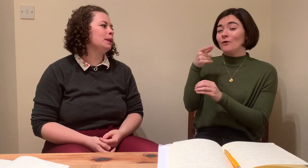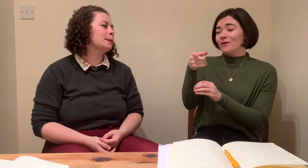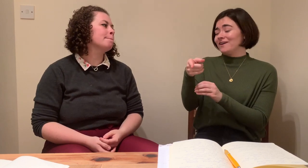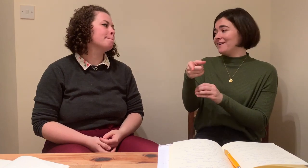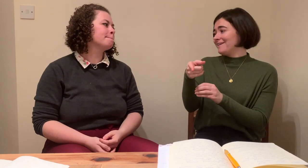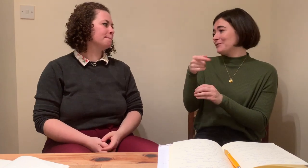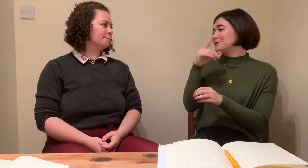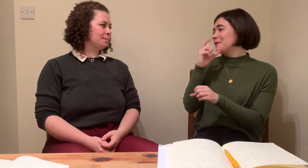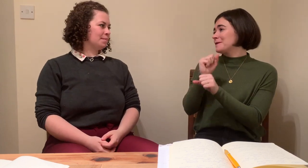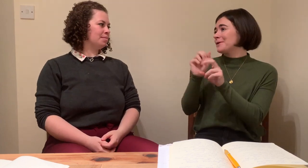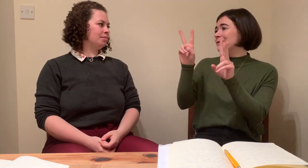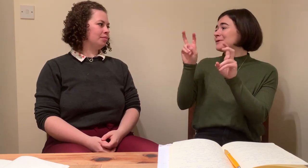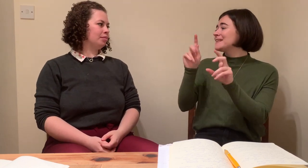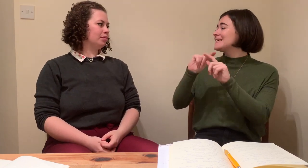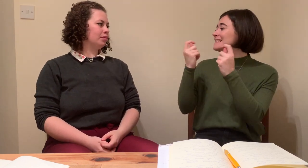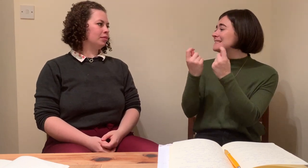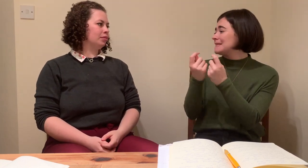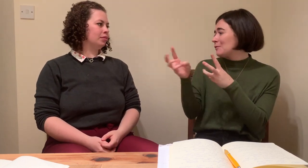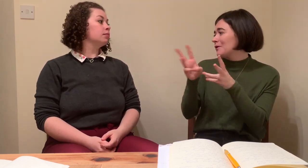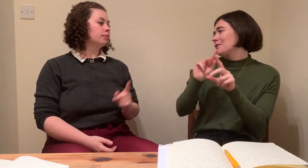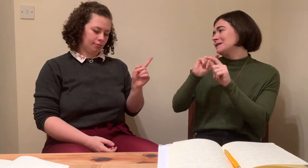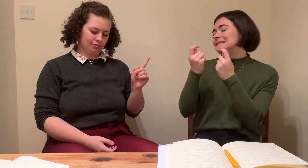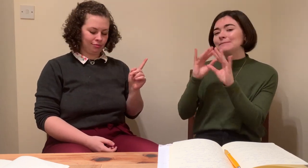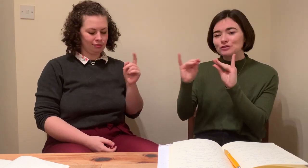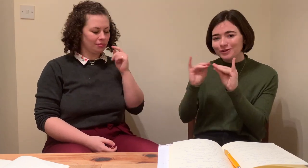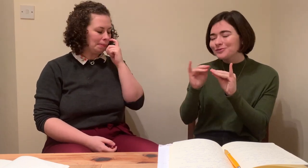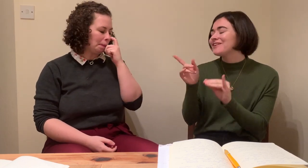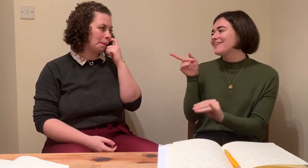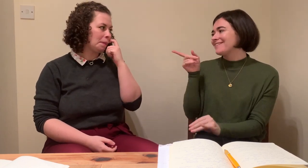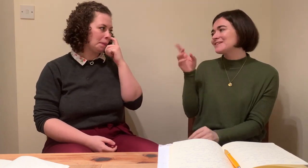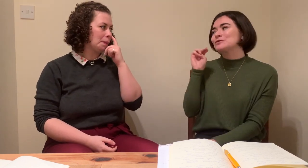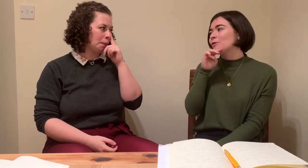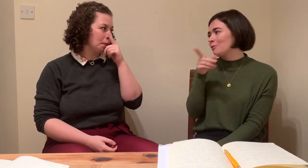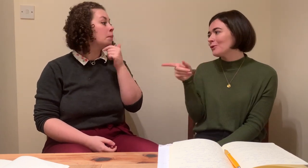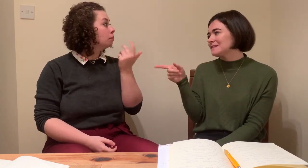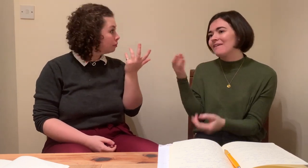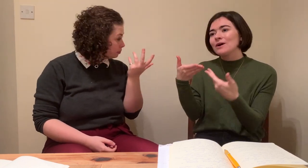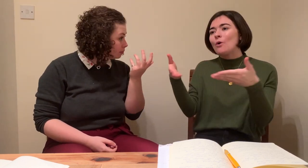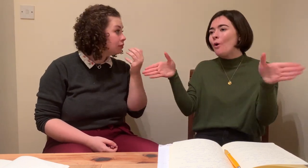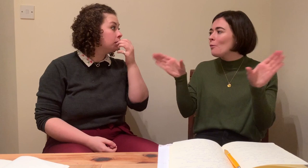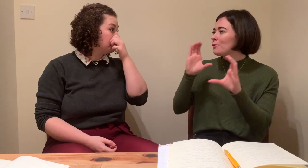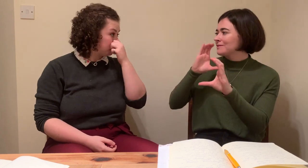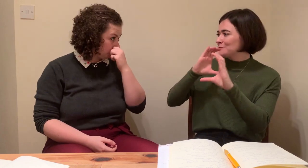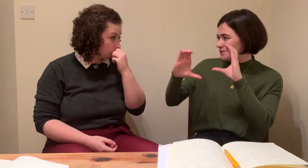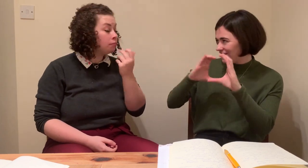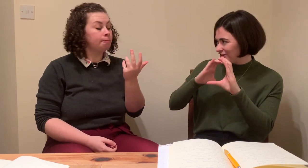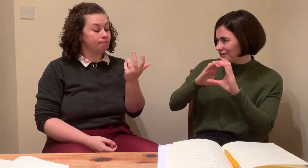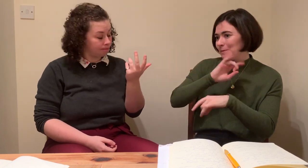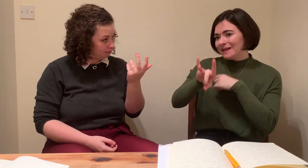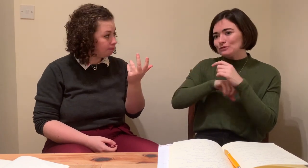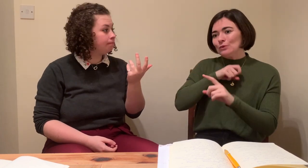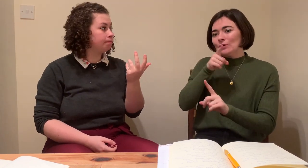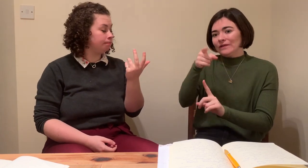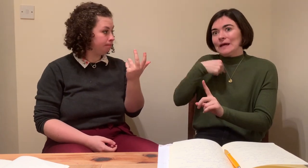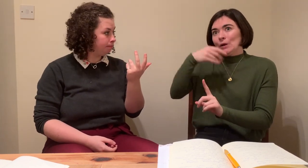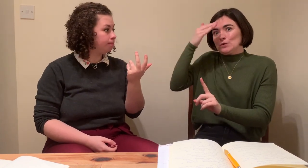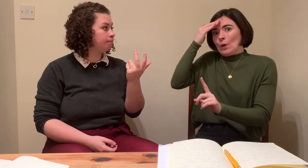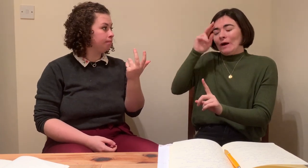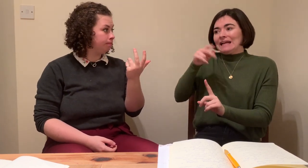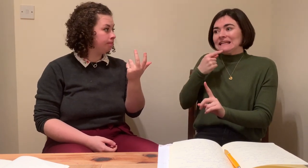if it ever came up, she was open that I could be like, hey, actually, this is what they mean. And I asked her, you know, should I interrupt your feed interpreter or you?